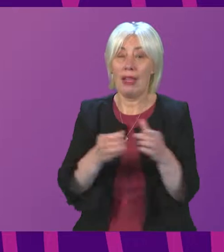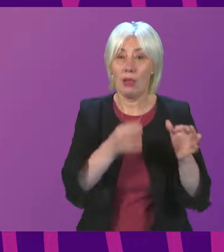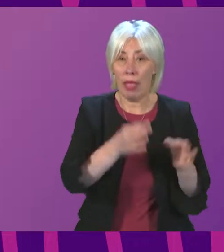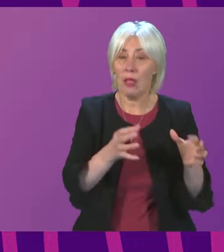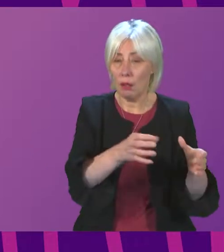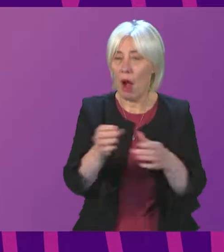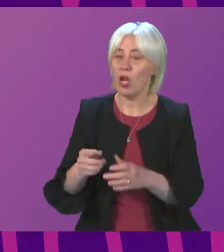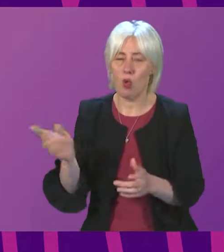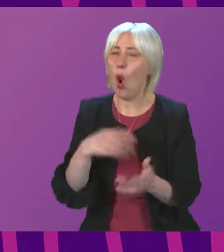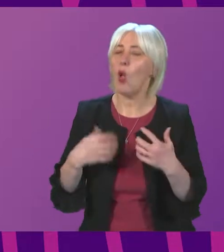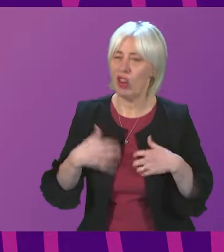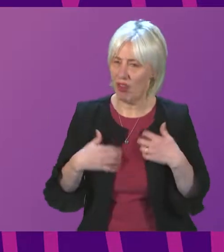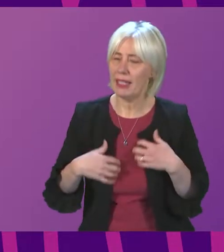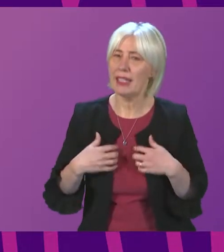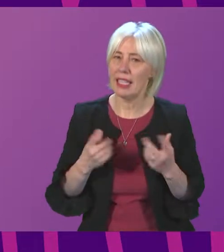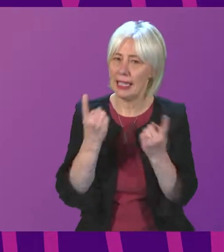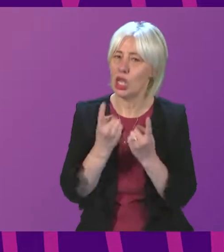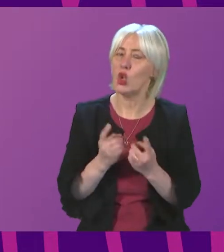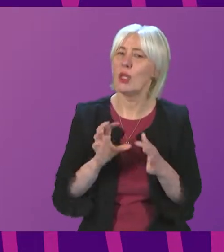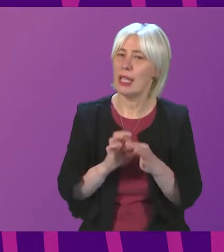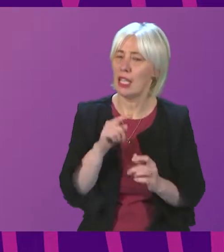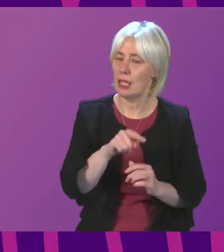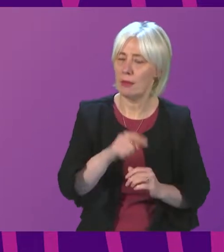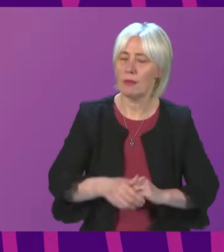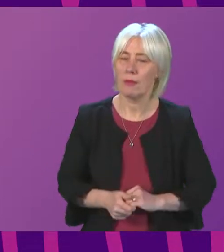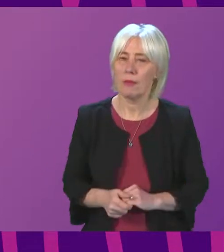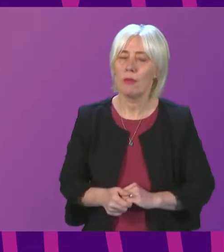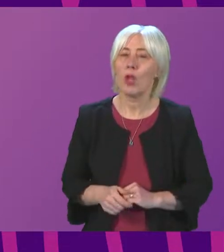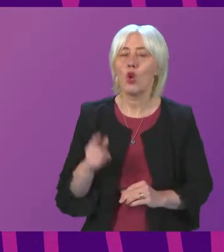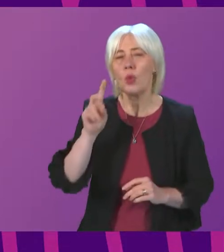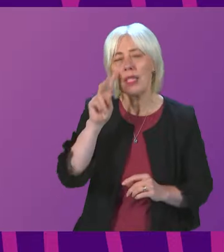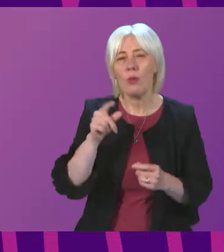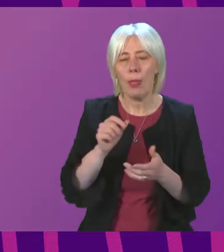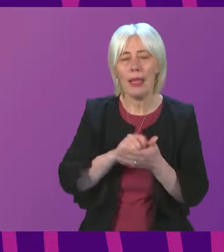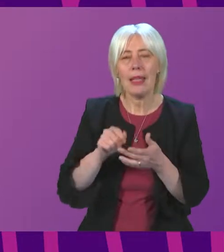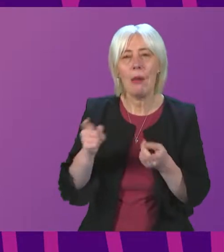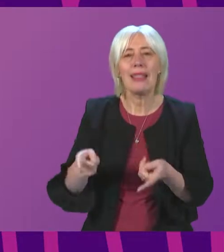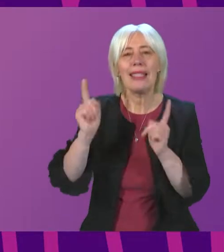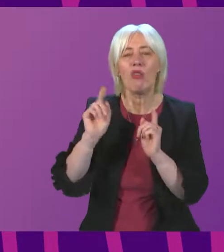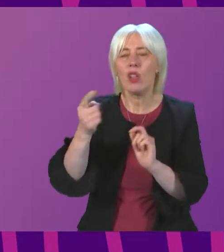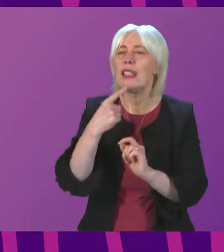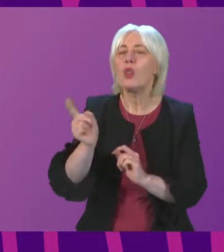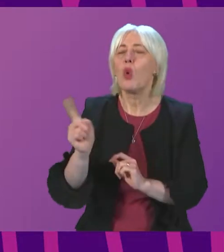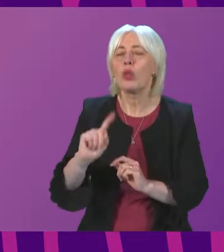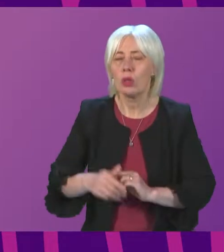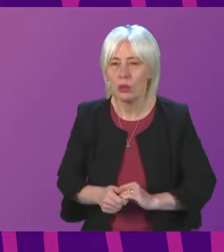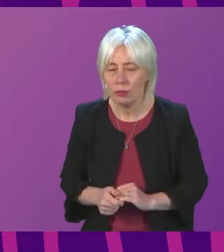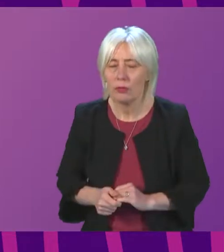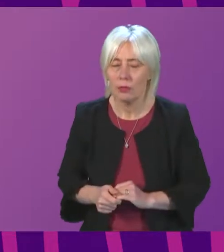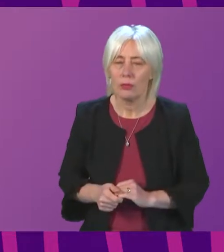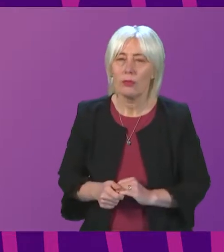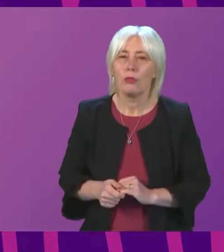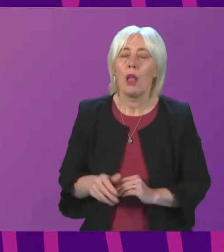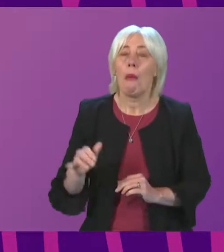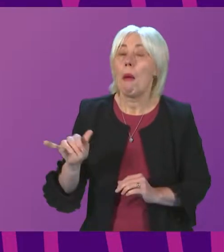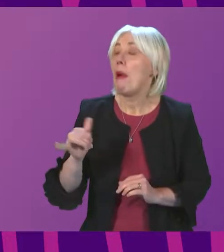the issues underpinning this. I think we will see what the cabinet secretary says in response to all of this, and it may well be that, in fact,